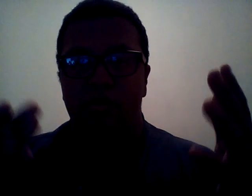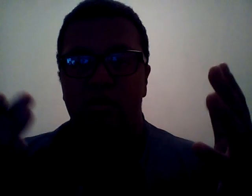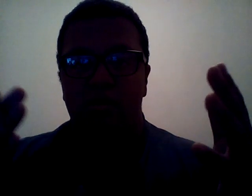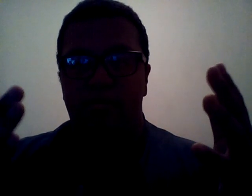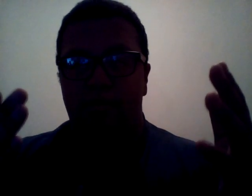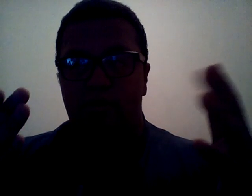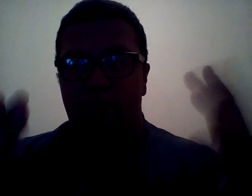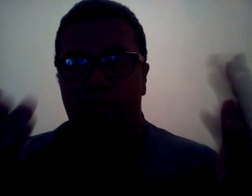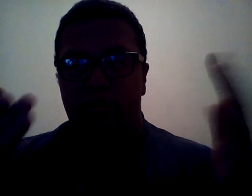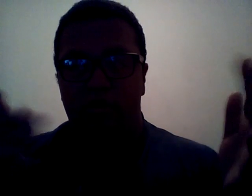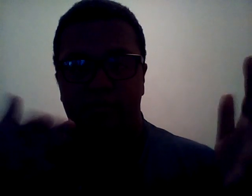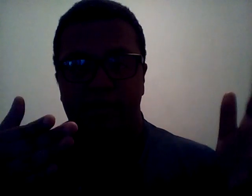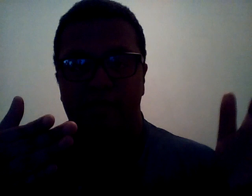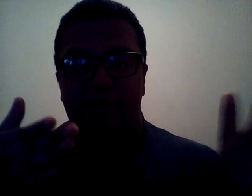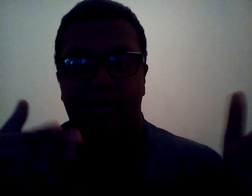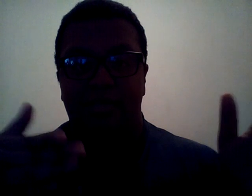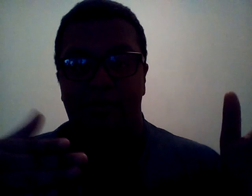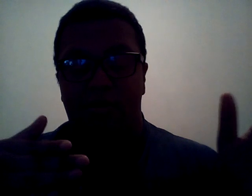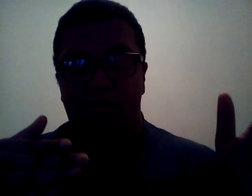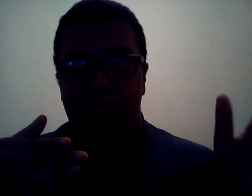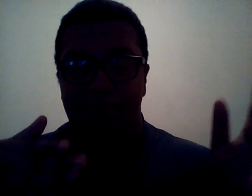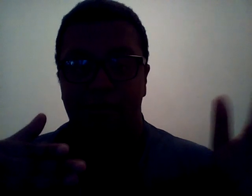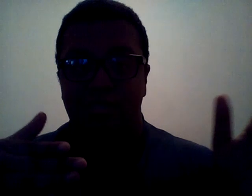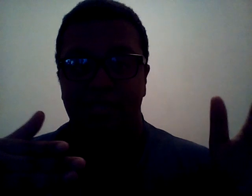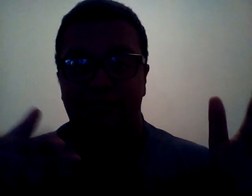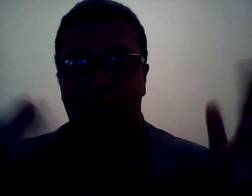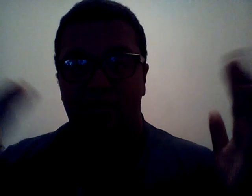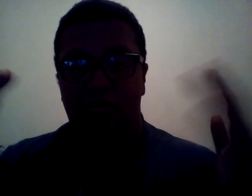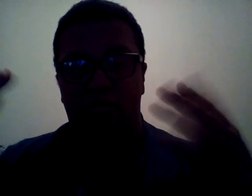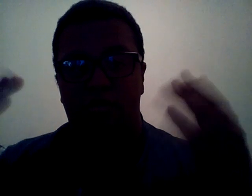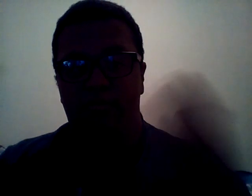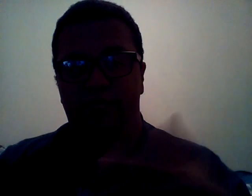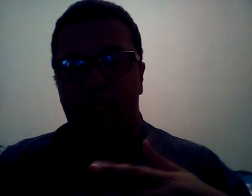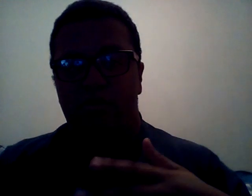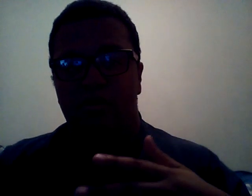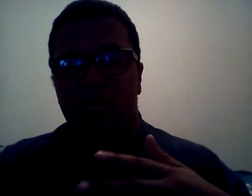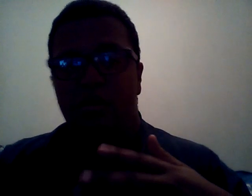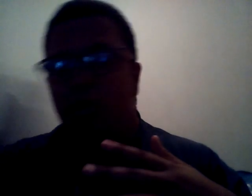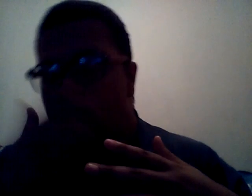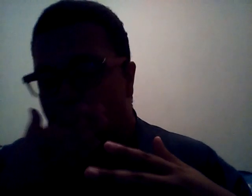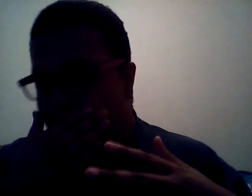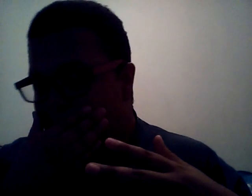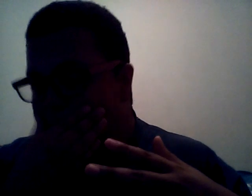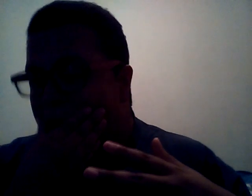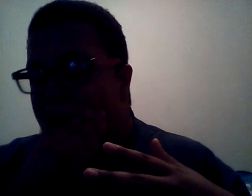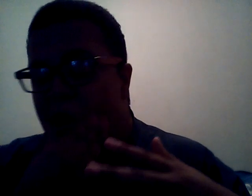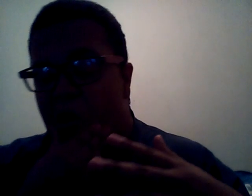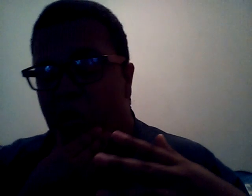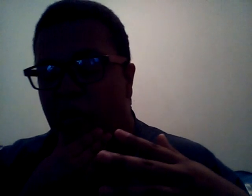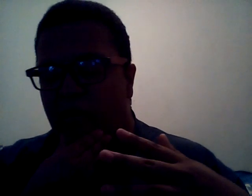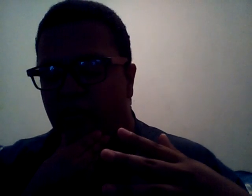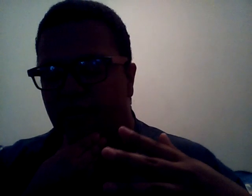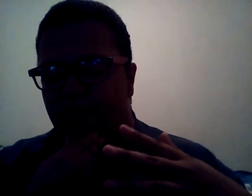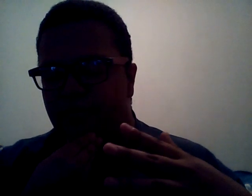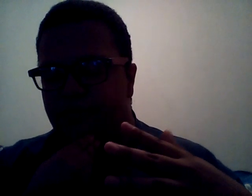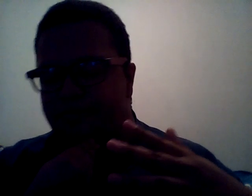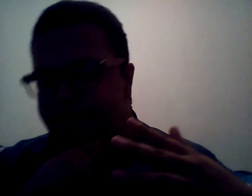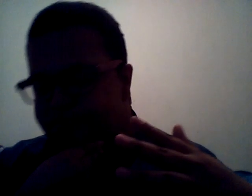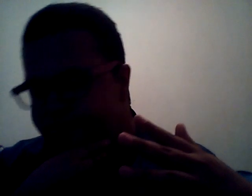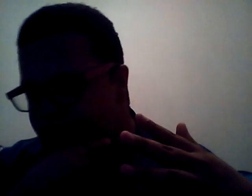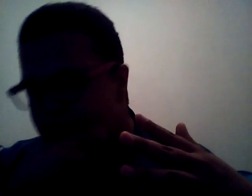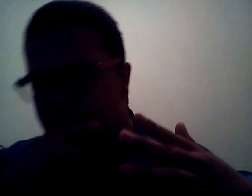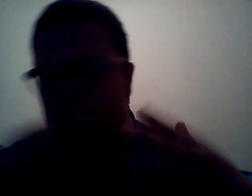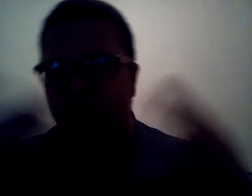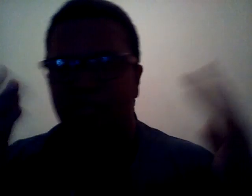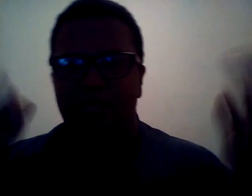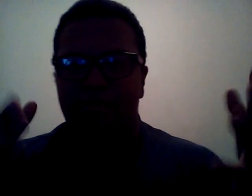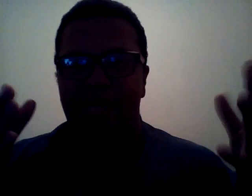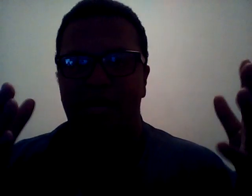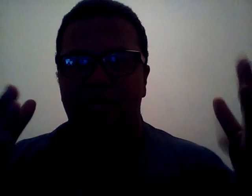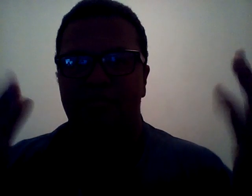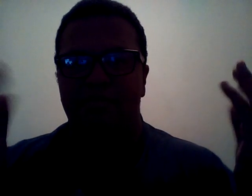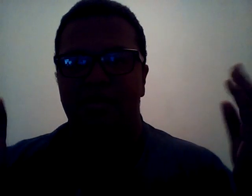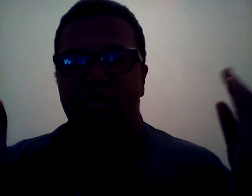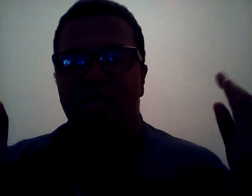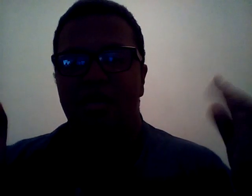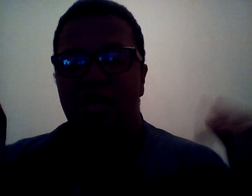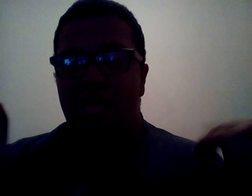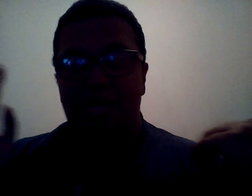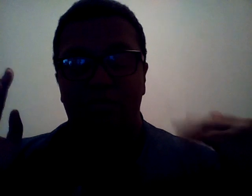are probably going to bed by the time I post these vlogs, or some of you are, you know, doing something else. But I